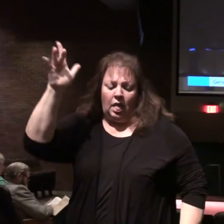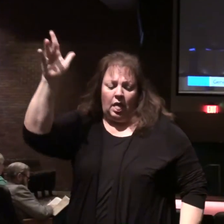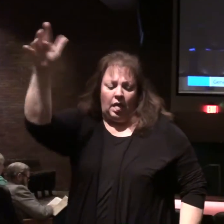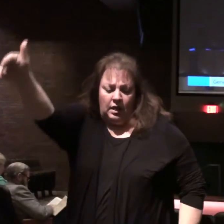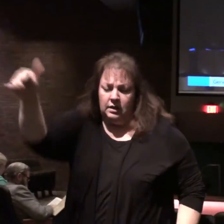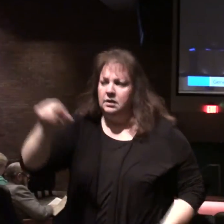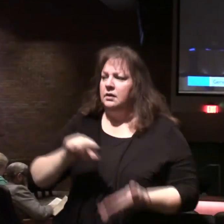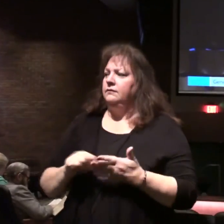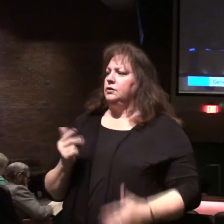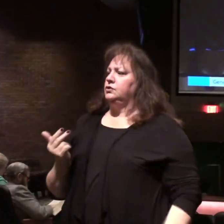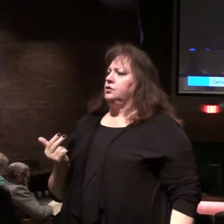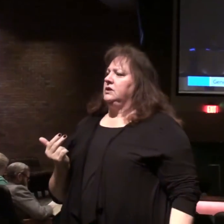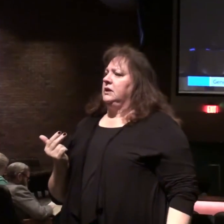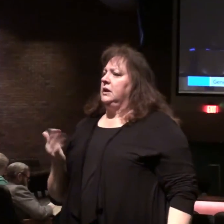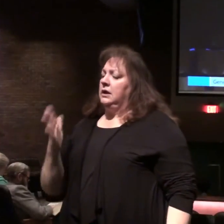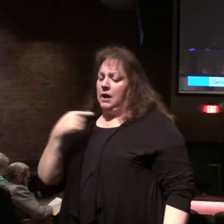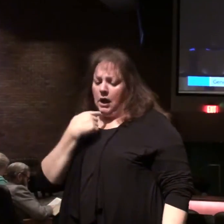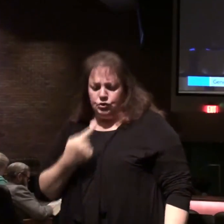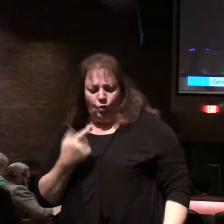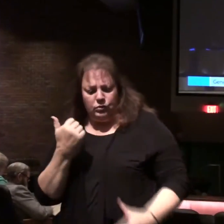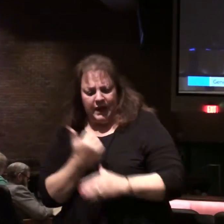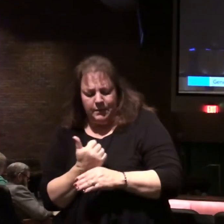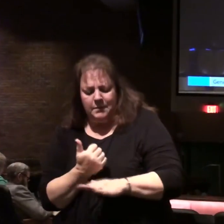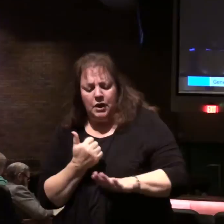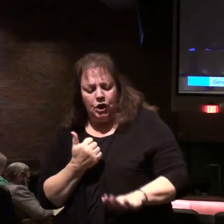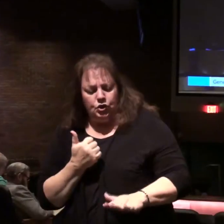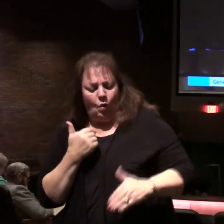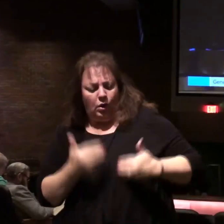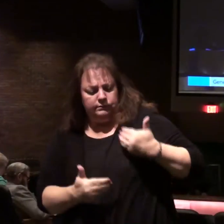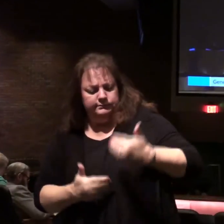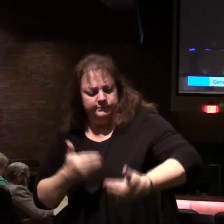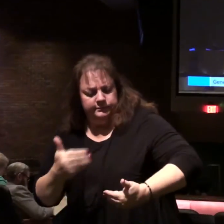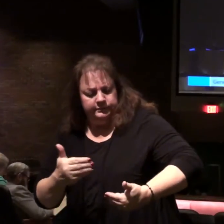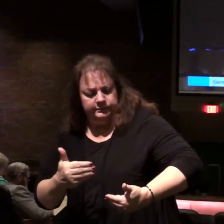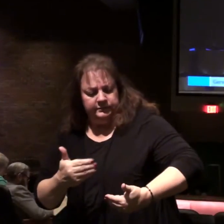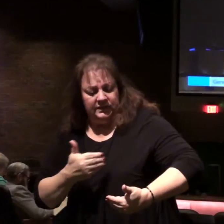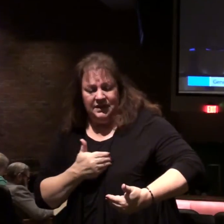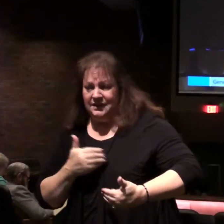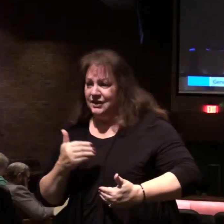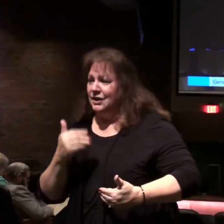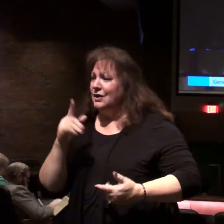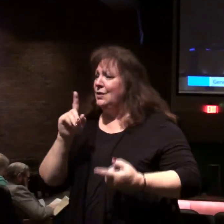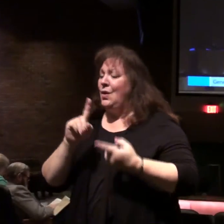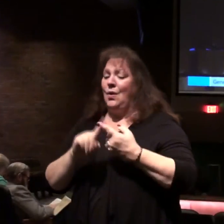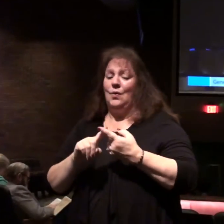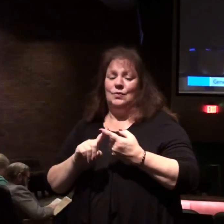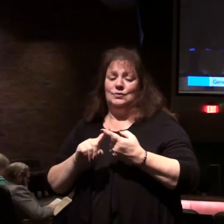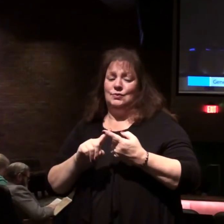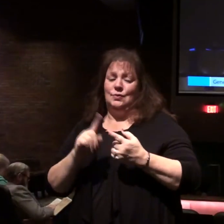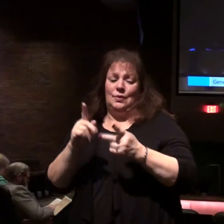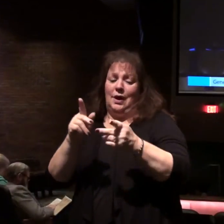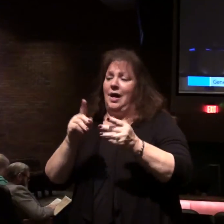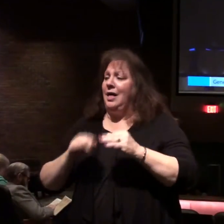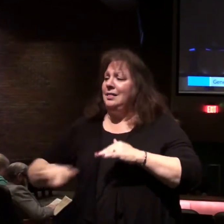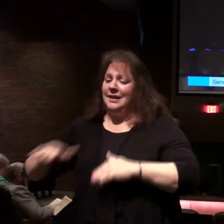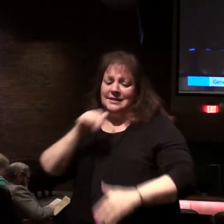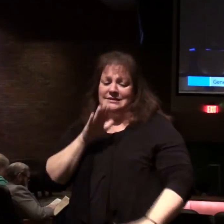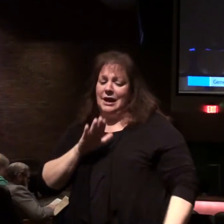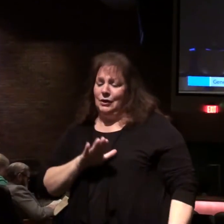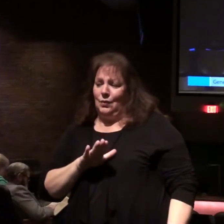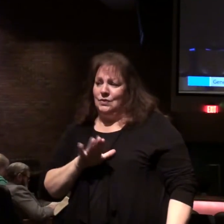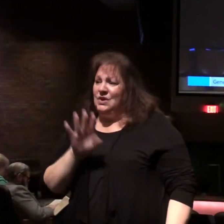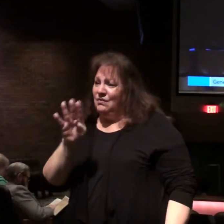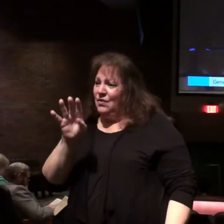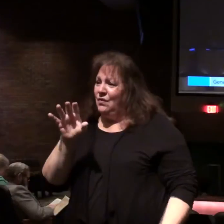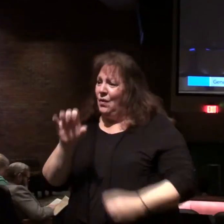Verse 13. God said to Abraham, know for certain that your descendants will be strangers in a land that is not yours. They'll be enslaved for 400